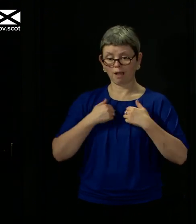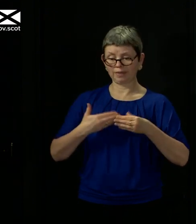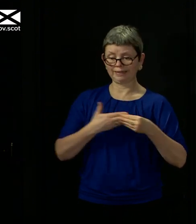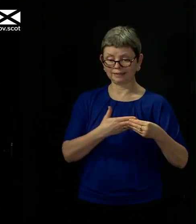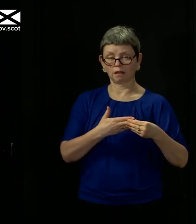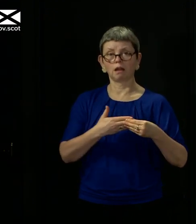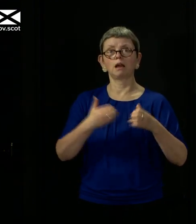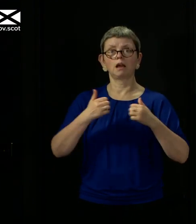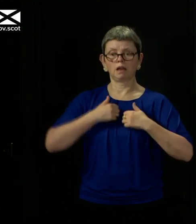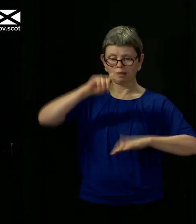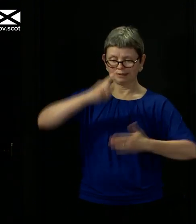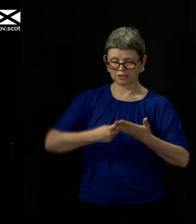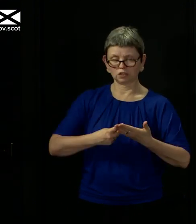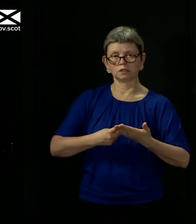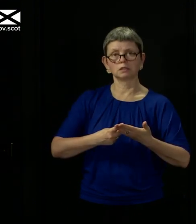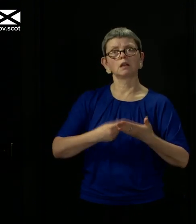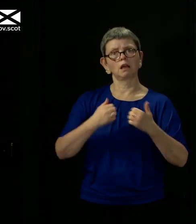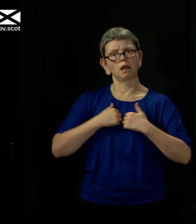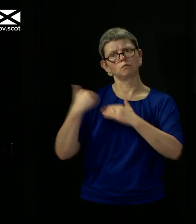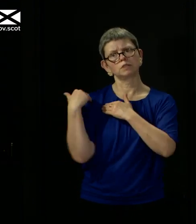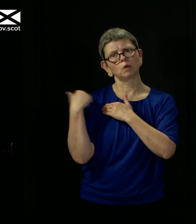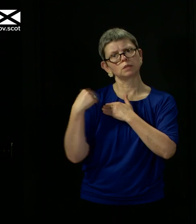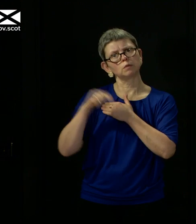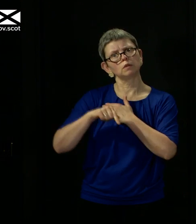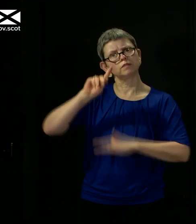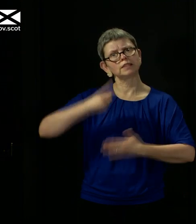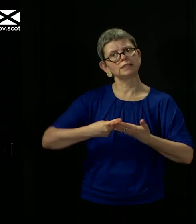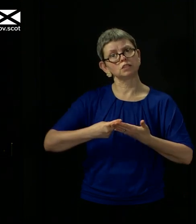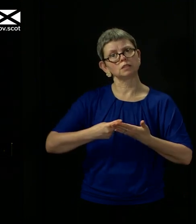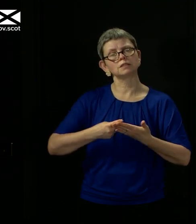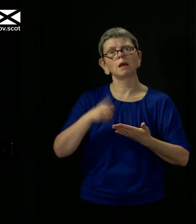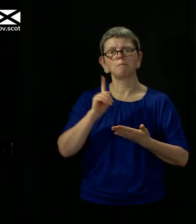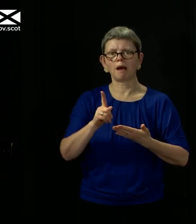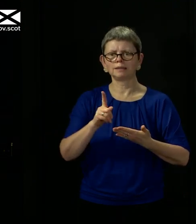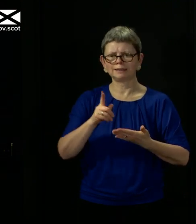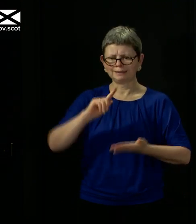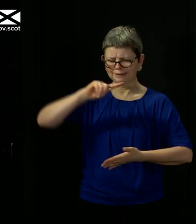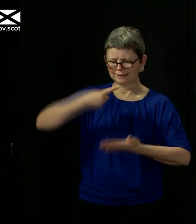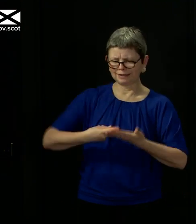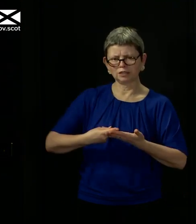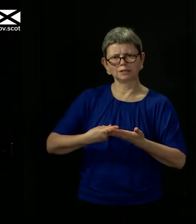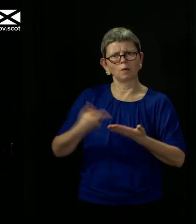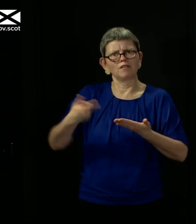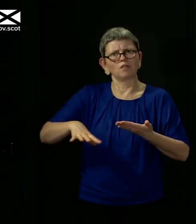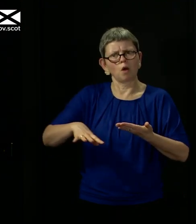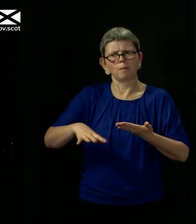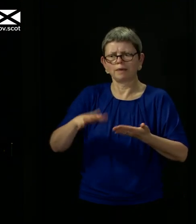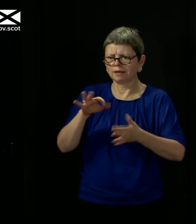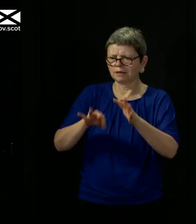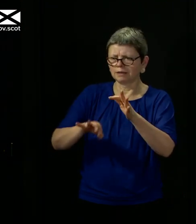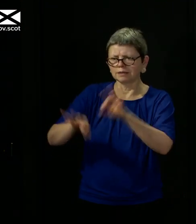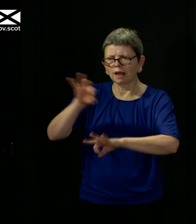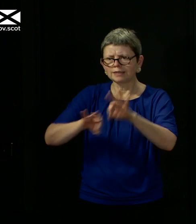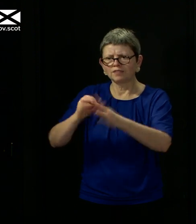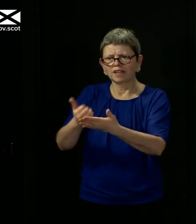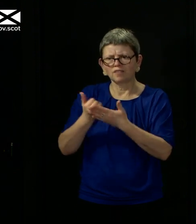accountable and held accountable for those decisions. But it's important that that is informed by the best scientific advice available, because, you